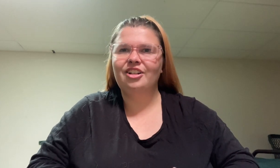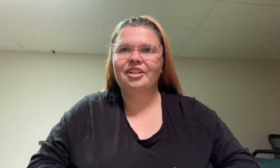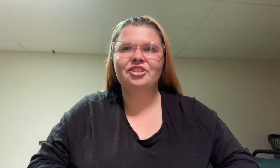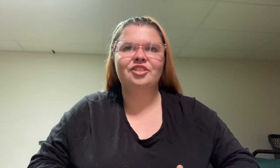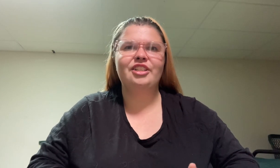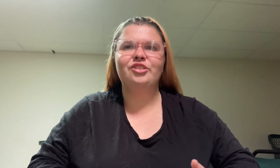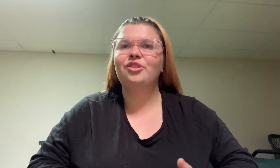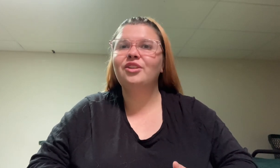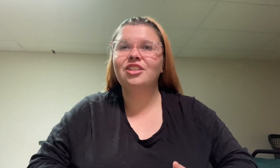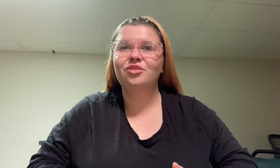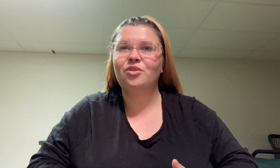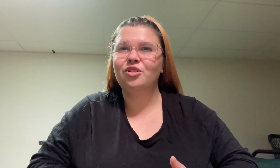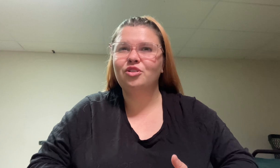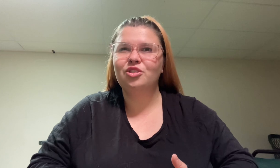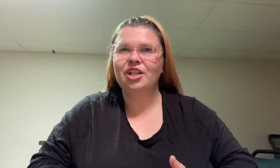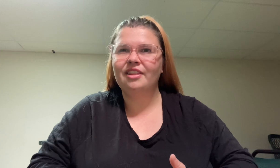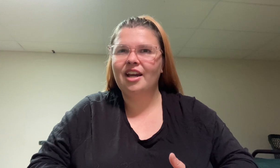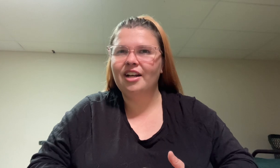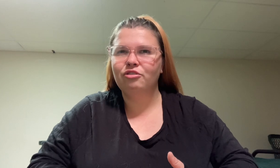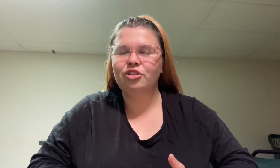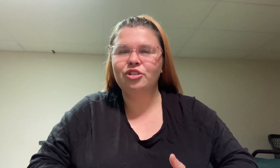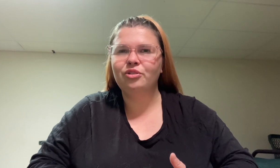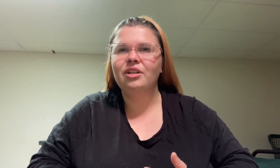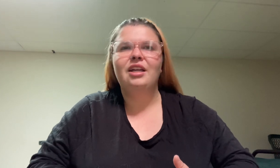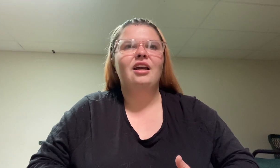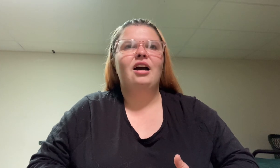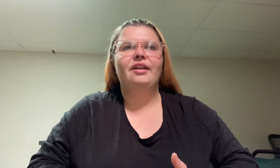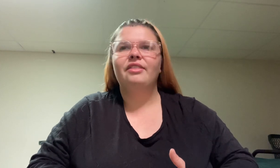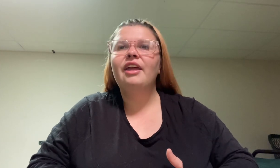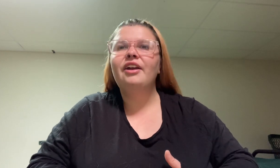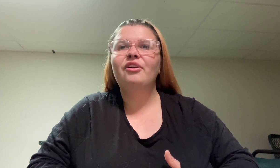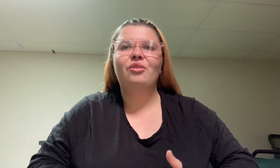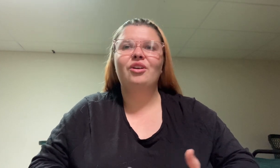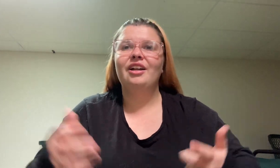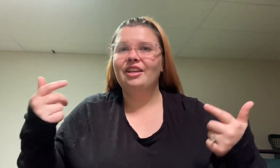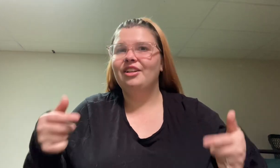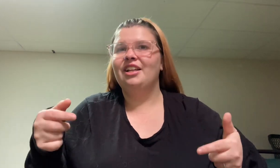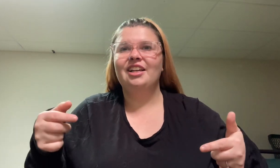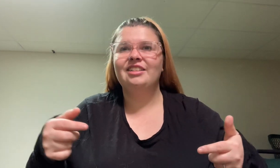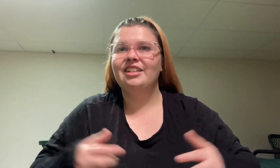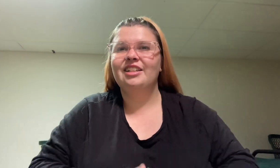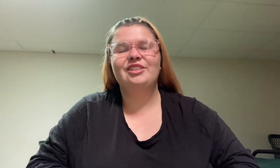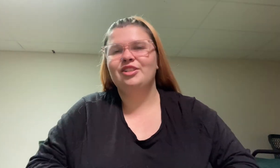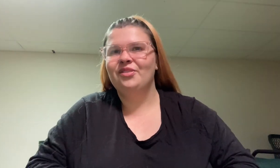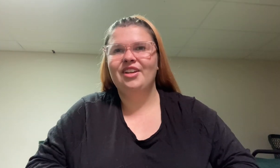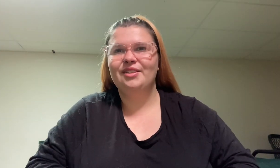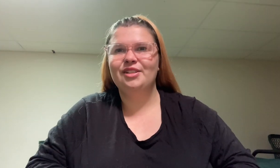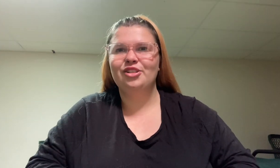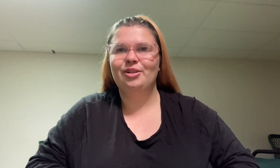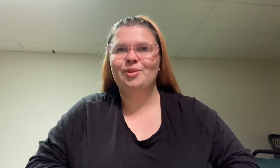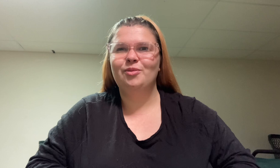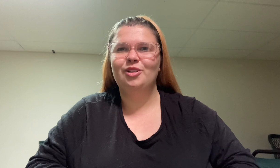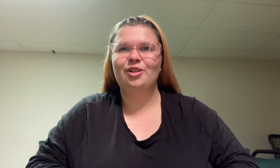Audrey so you guys can go check that out too on there or like I said it's going to be in the description below.